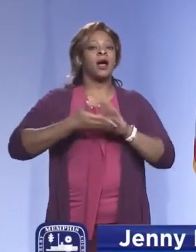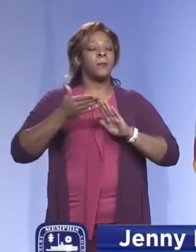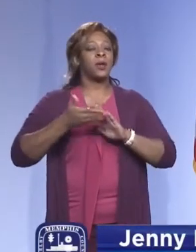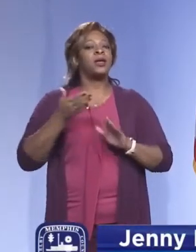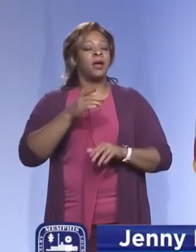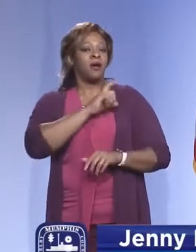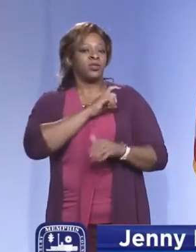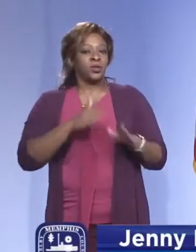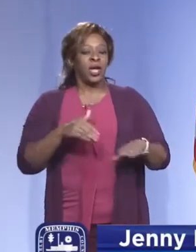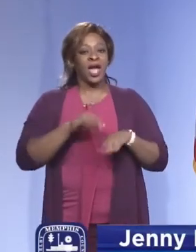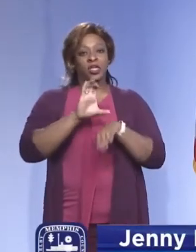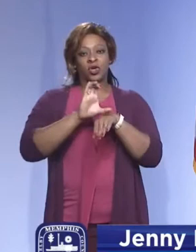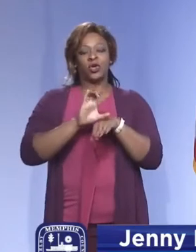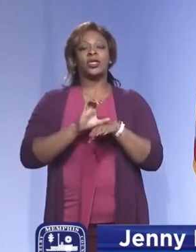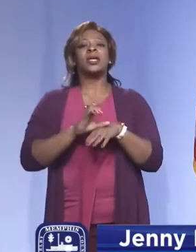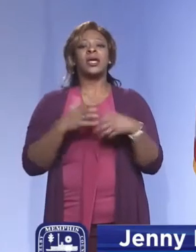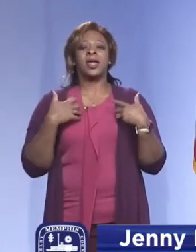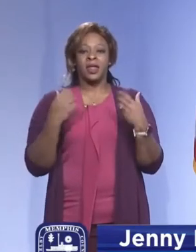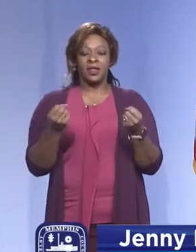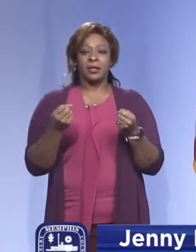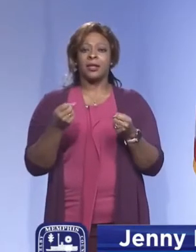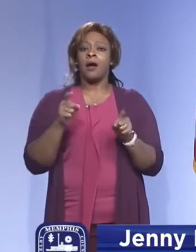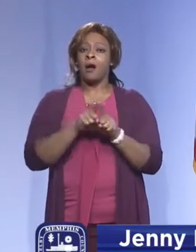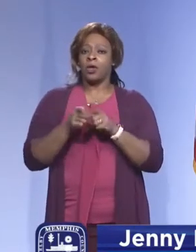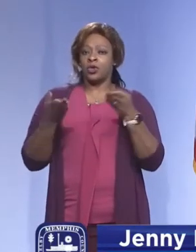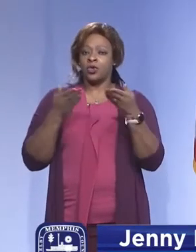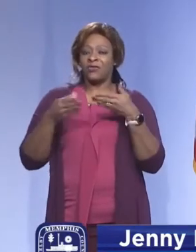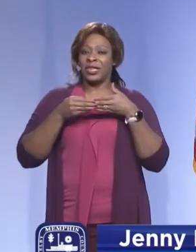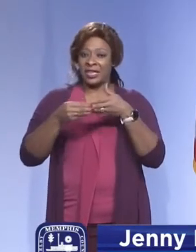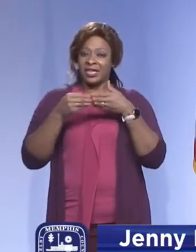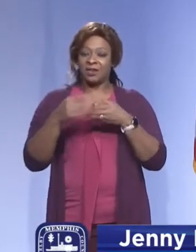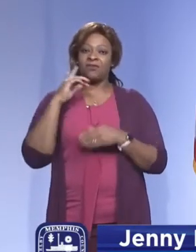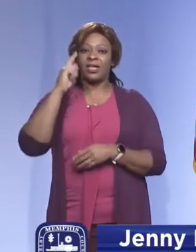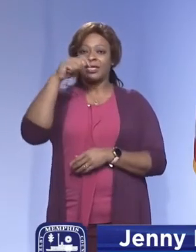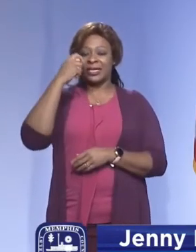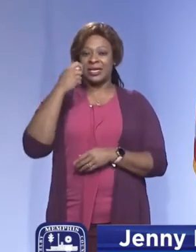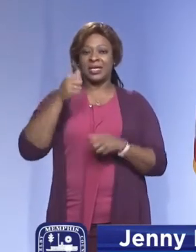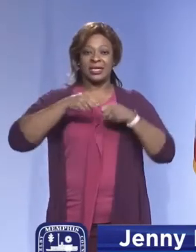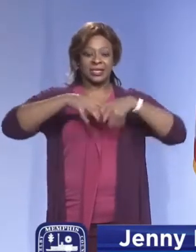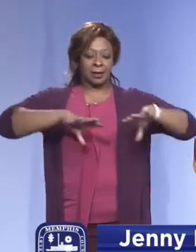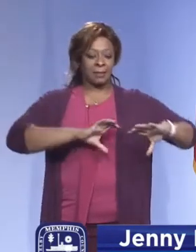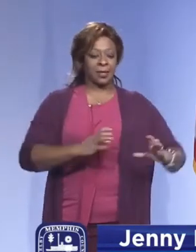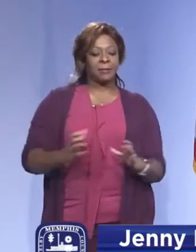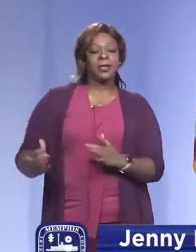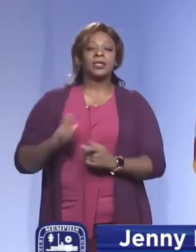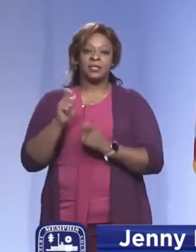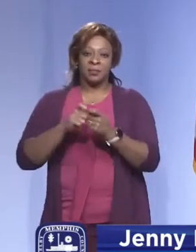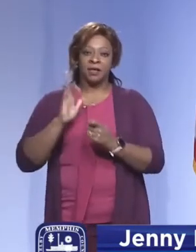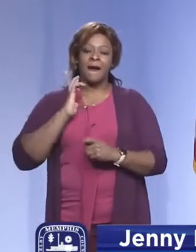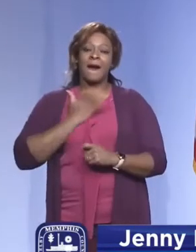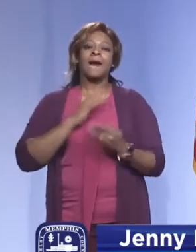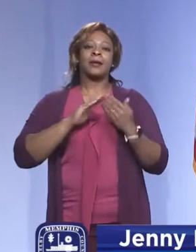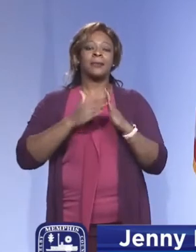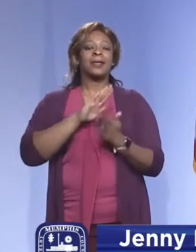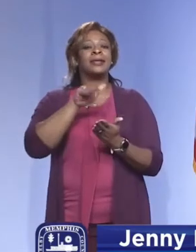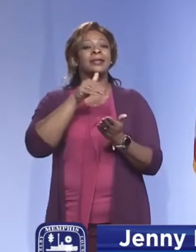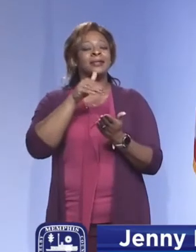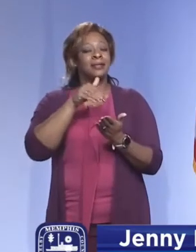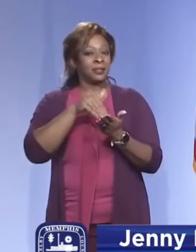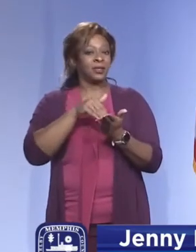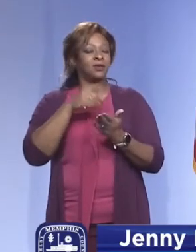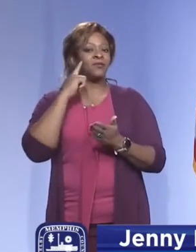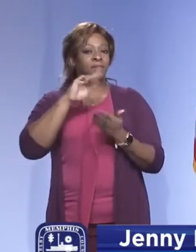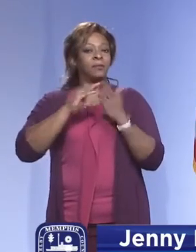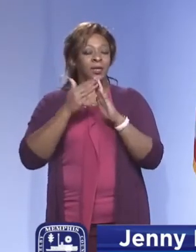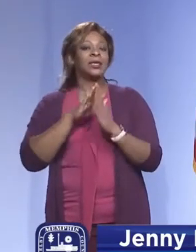Health, but I also serve as the lead for the testing subcommittee specific for our community test sites on the Joint Task Force.